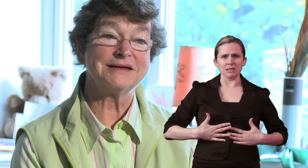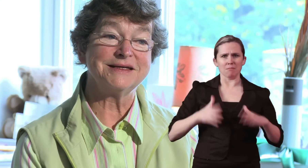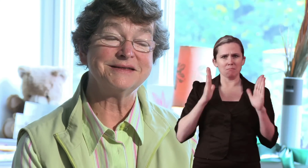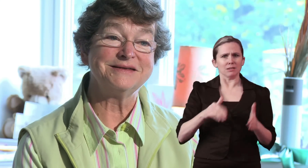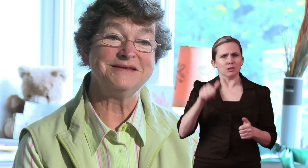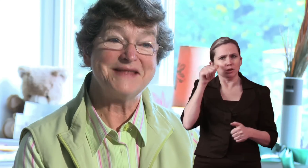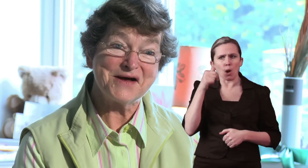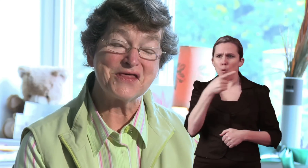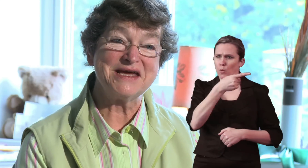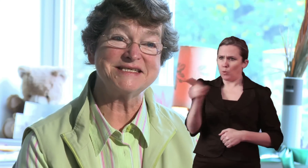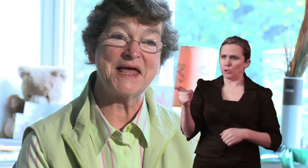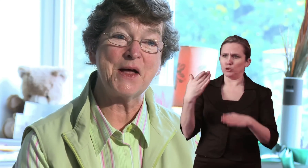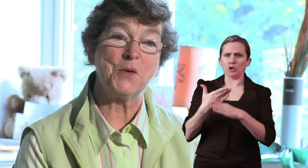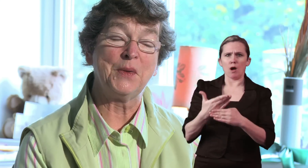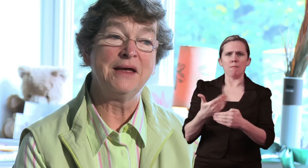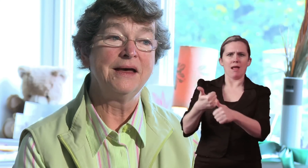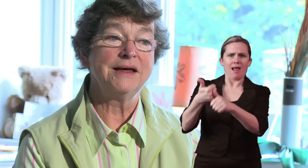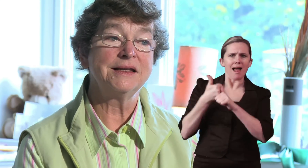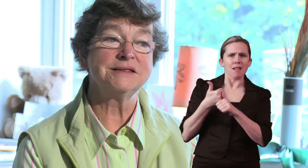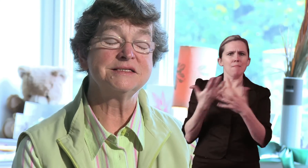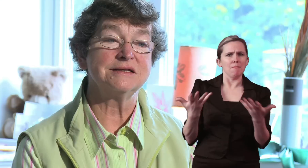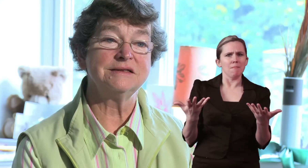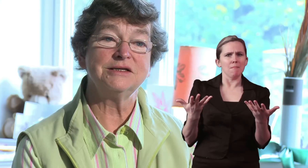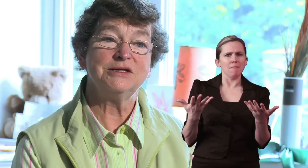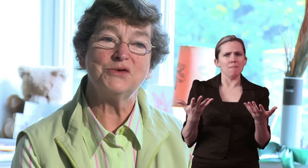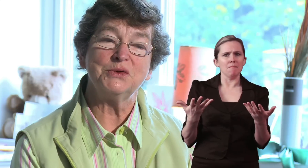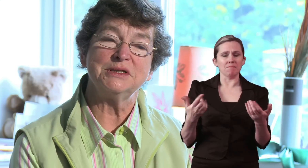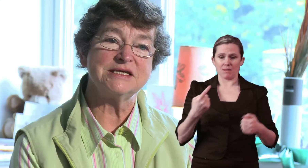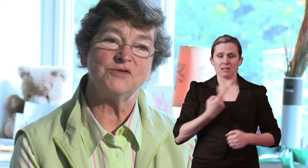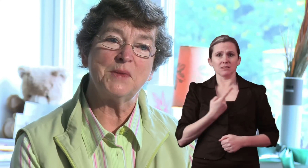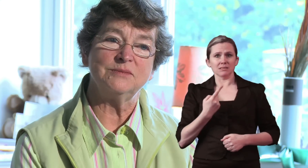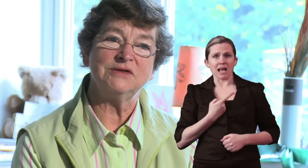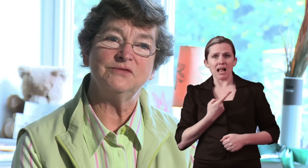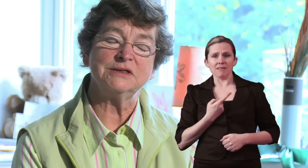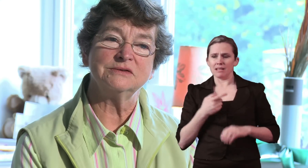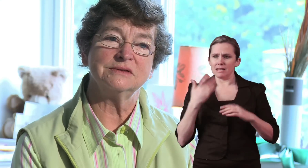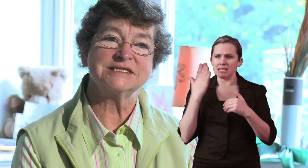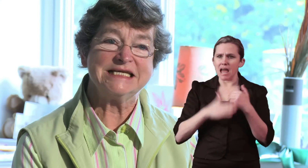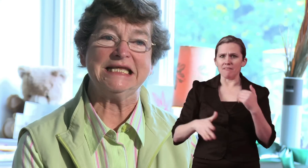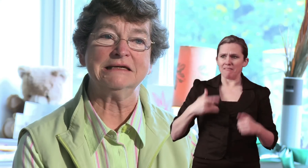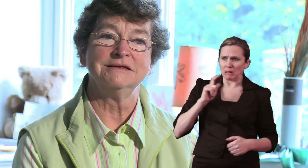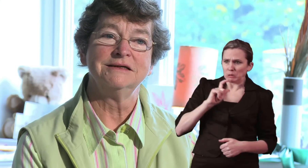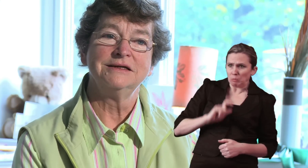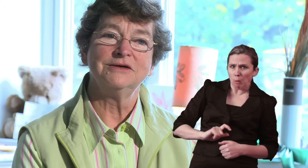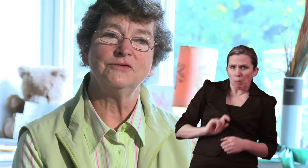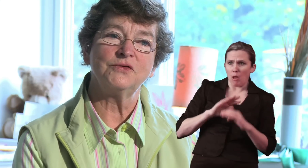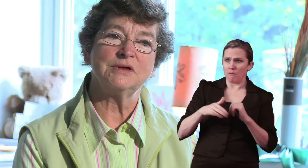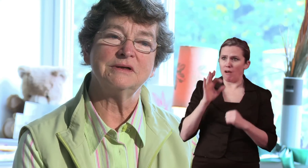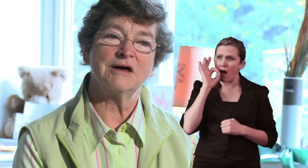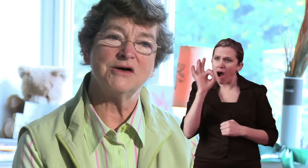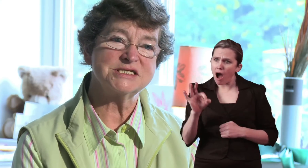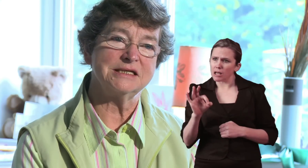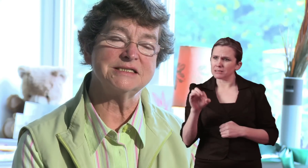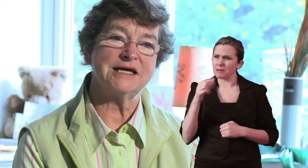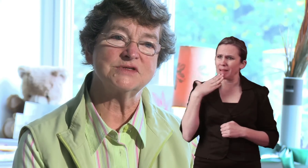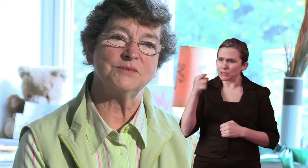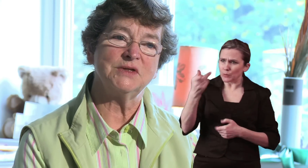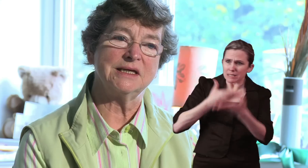and they are there to help and no one's ever made me feel silly for asking to have something